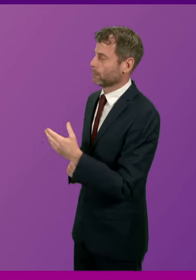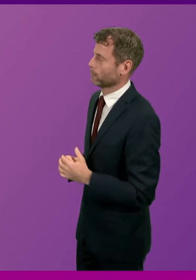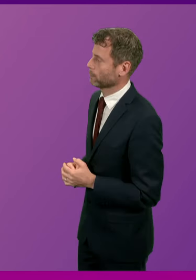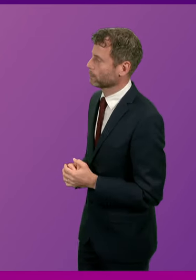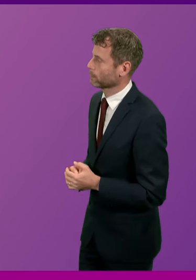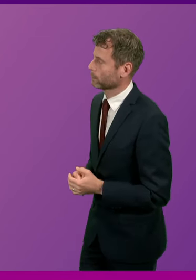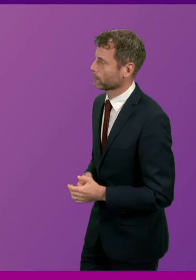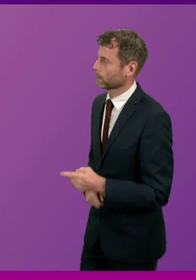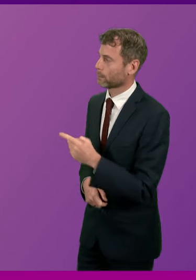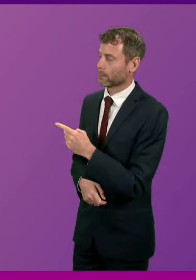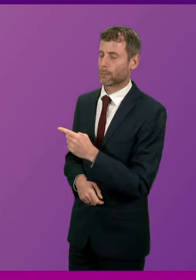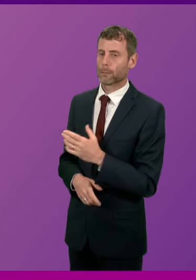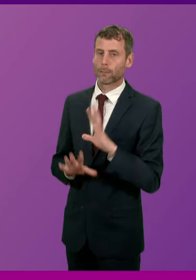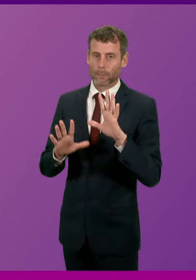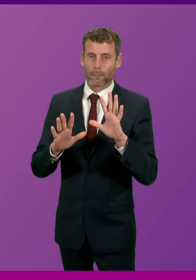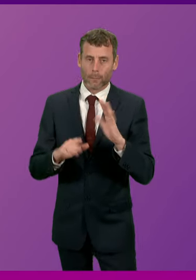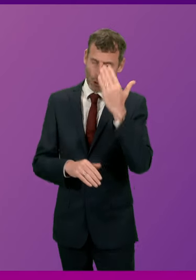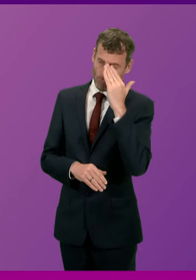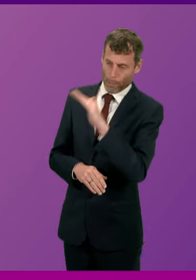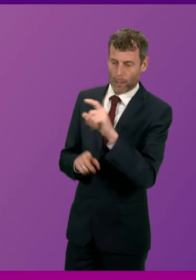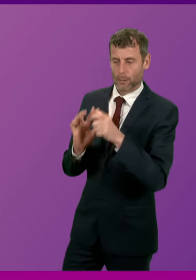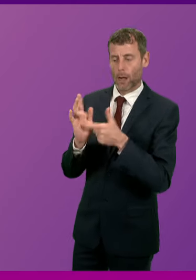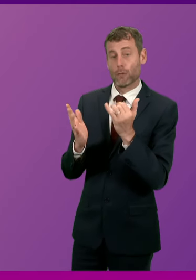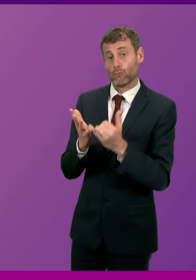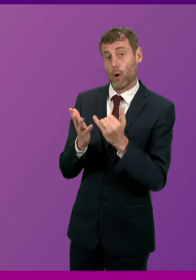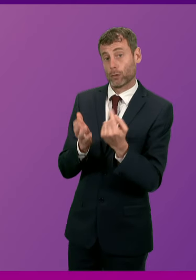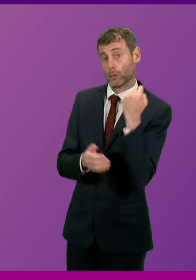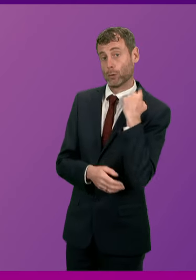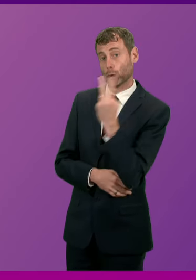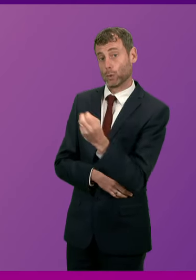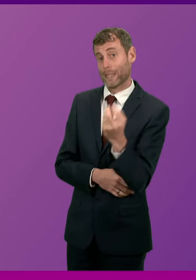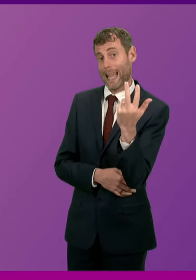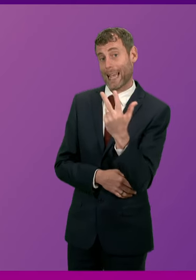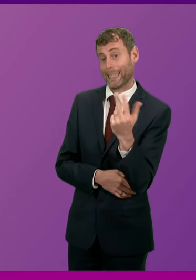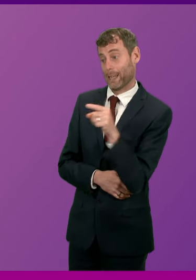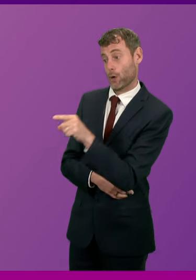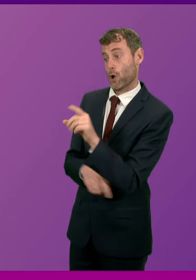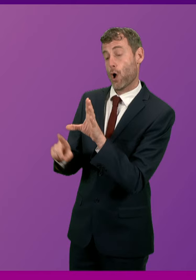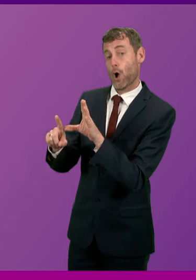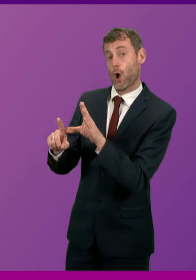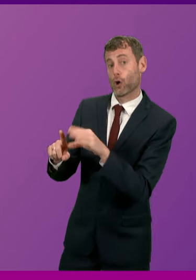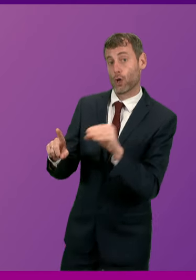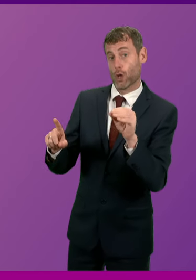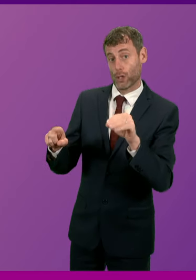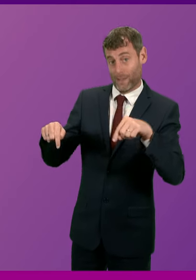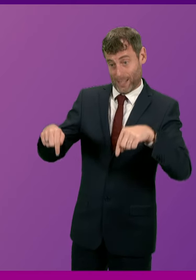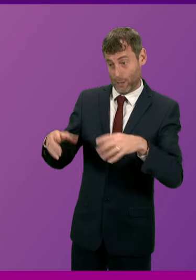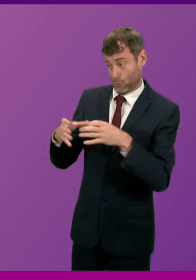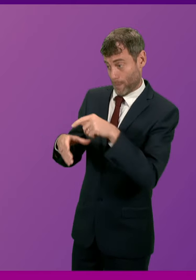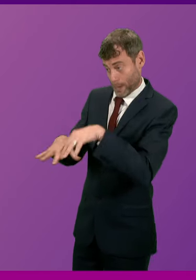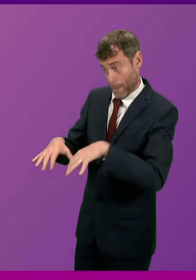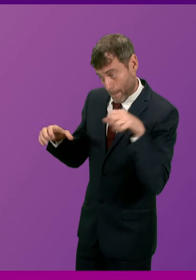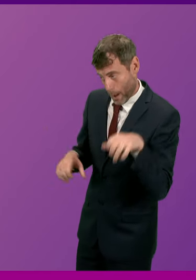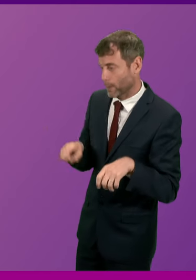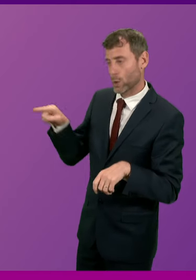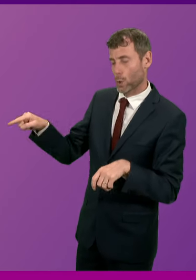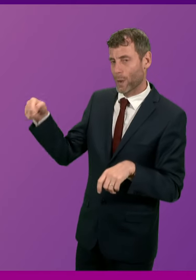Can I remind Douglas Ross that in 2018, the Conservative group in this Parliament, and I appreciate Mr Ross was not a